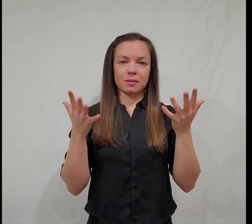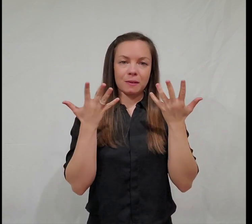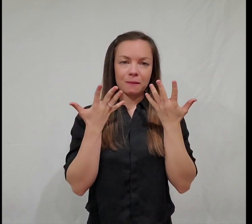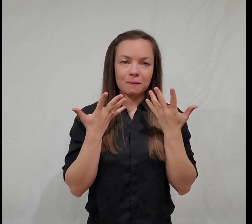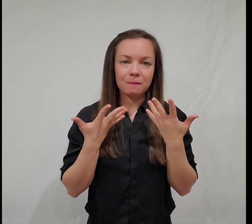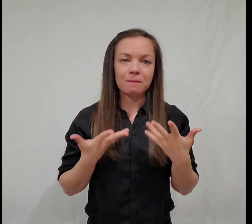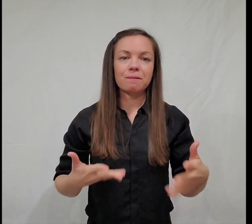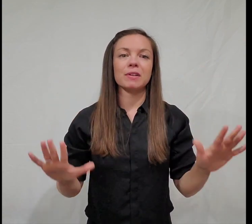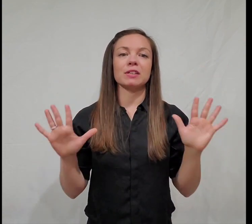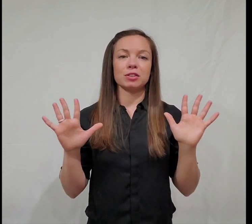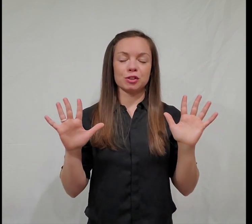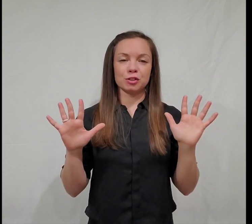Finished.